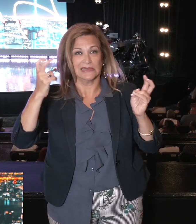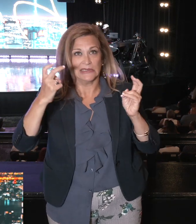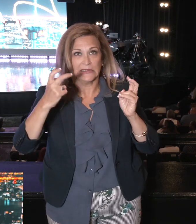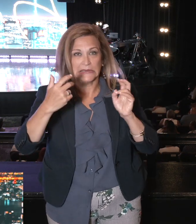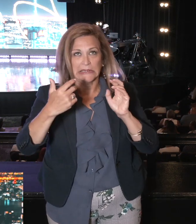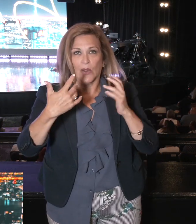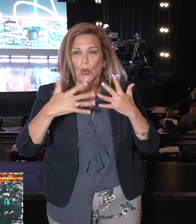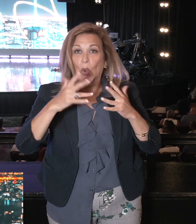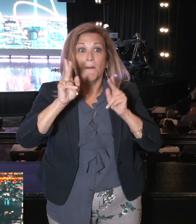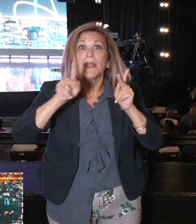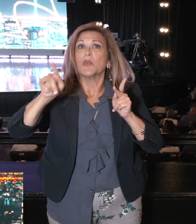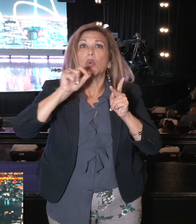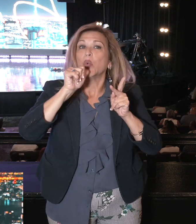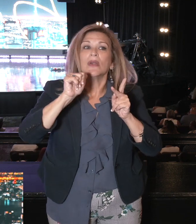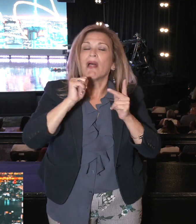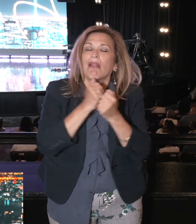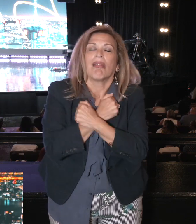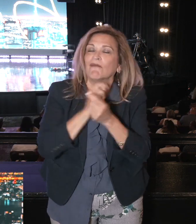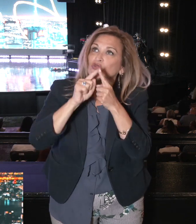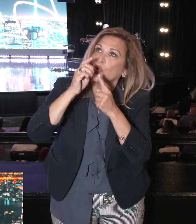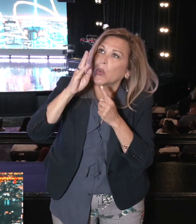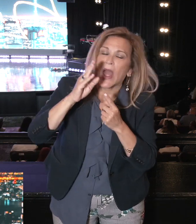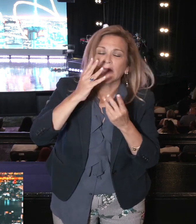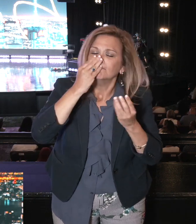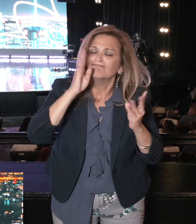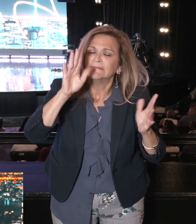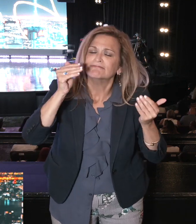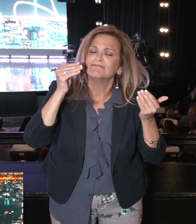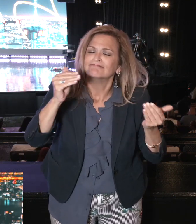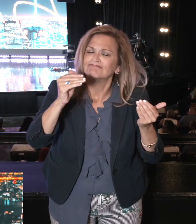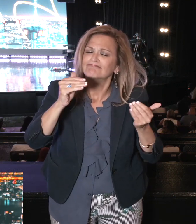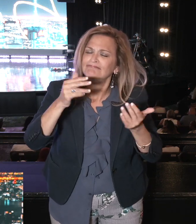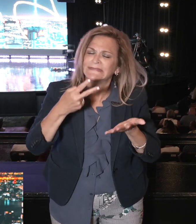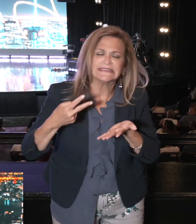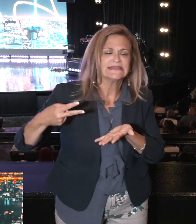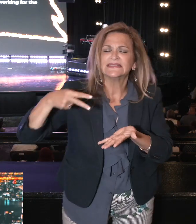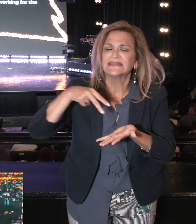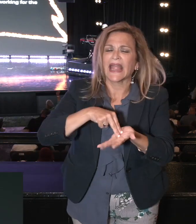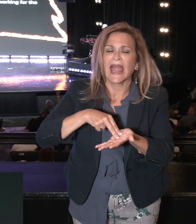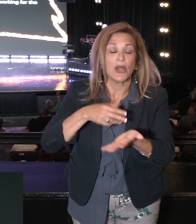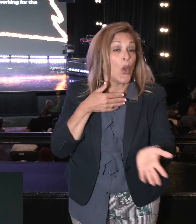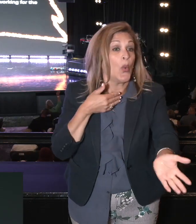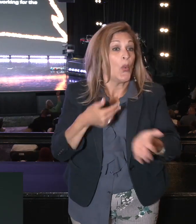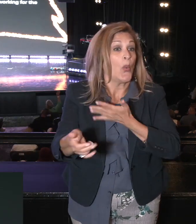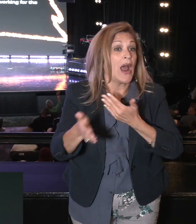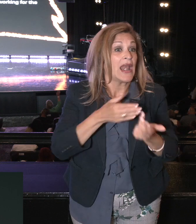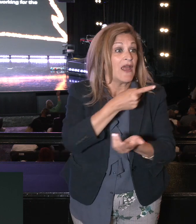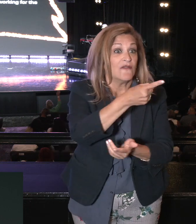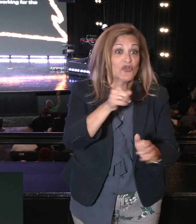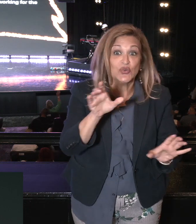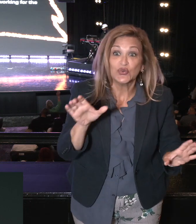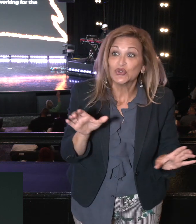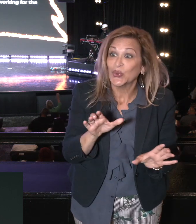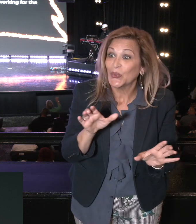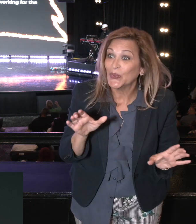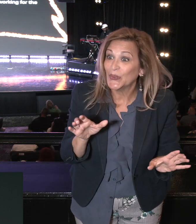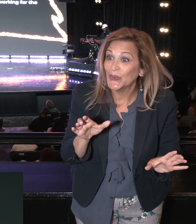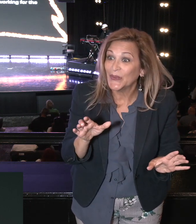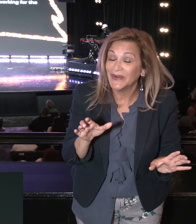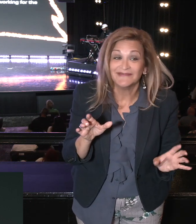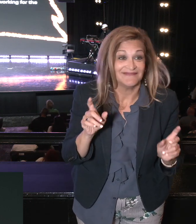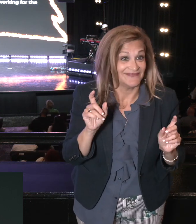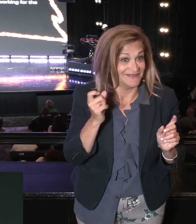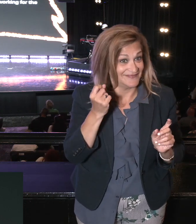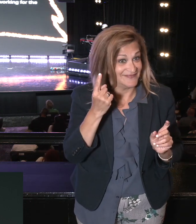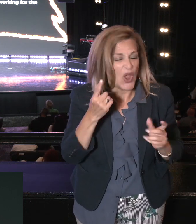to stand. We're going to stand no matter. Colossians 3.23 says, Whatever you do. Whatever. I love that. Nobody has a